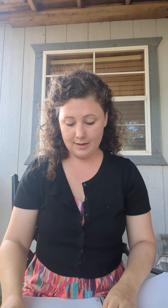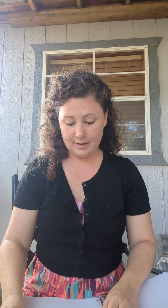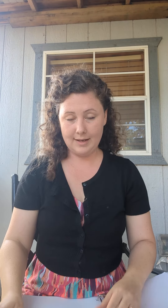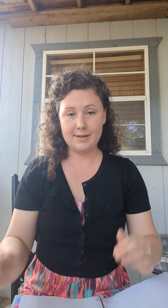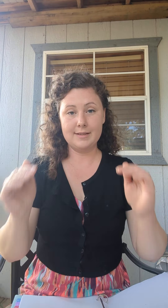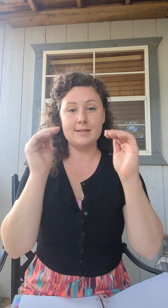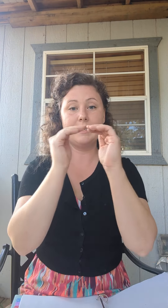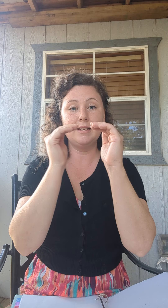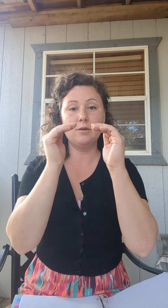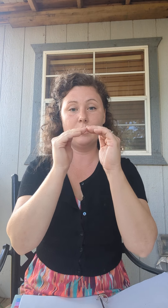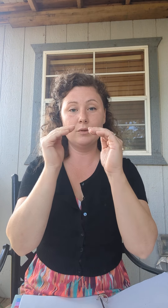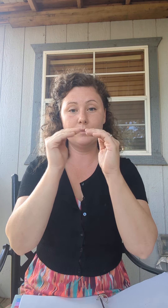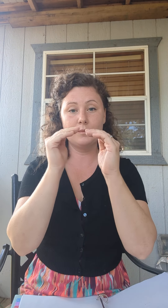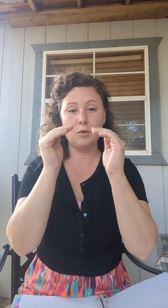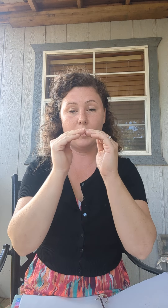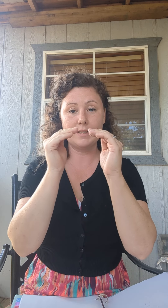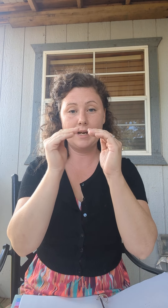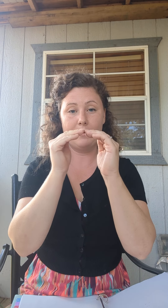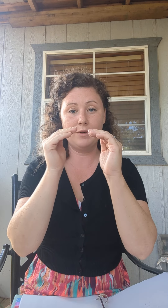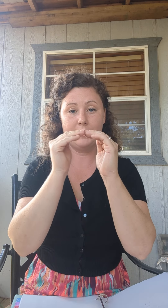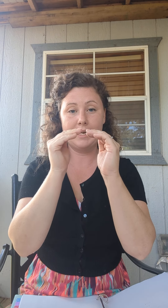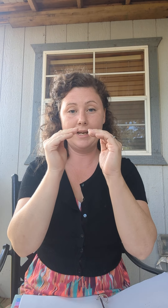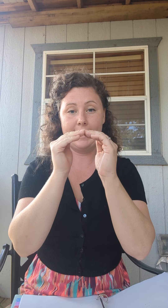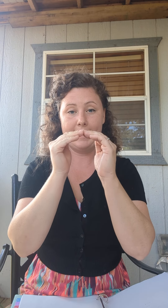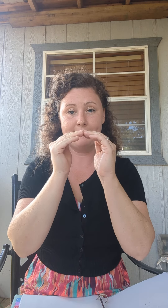And this is equal or tie. When you tie a game.